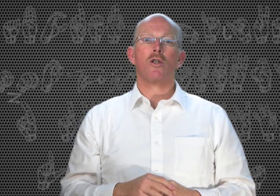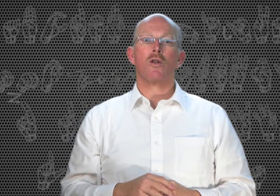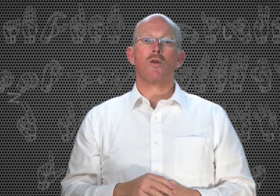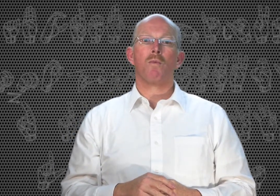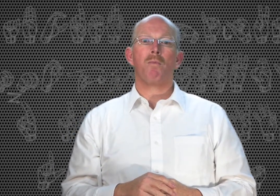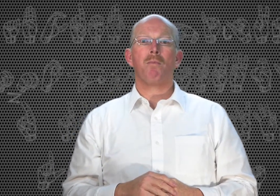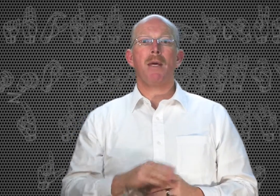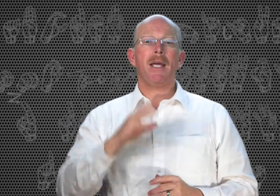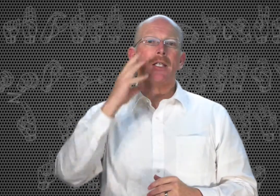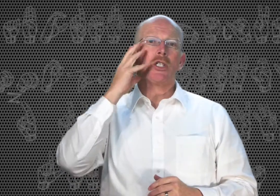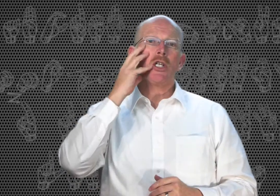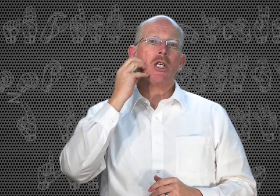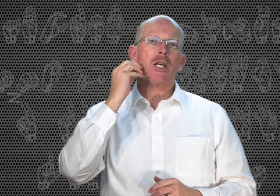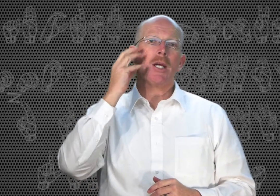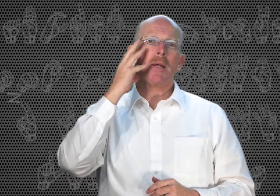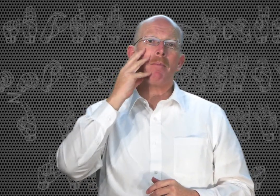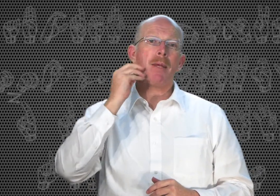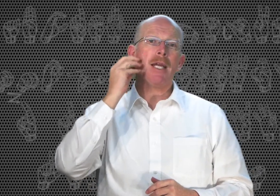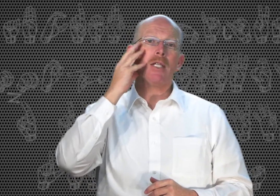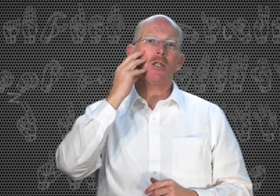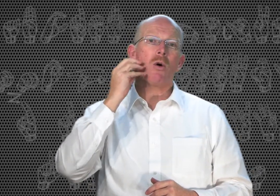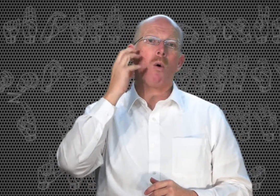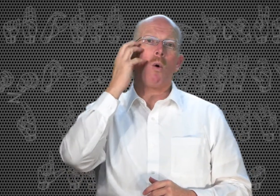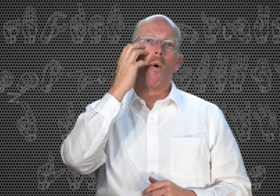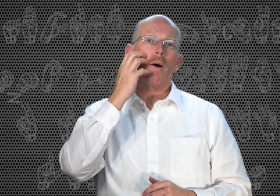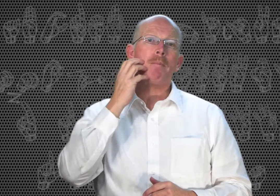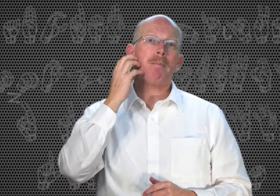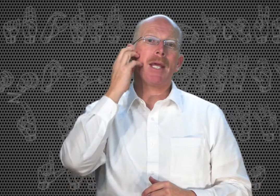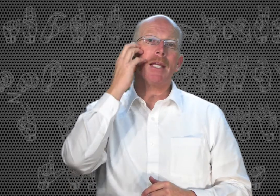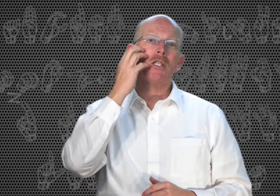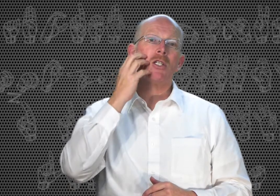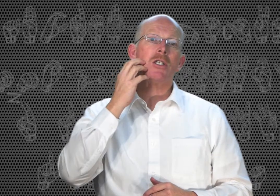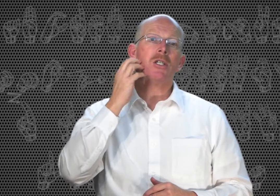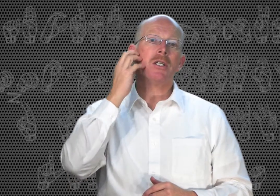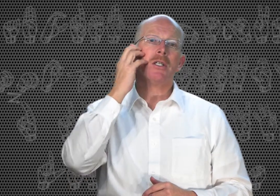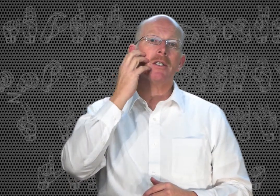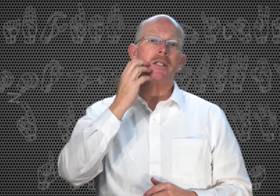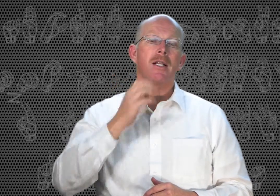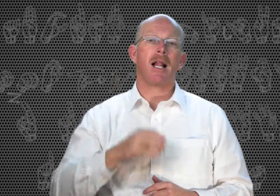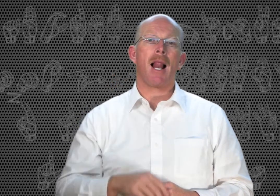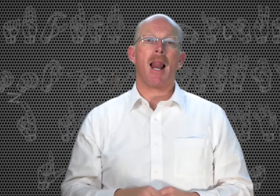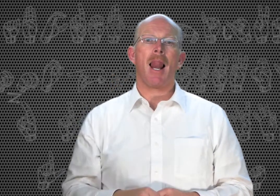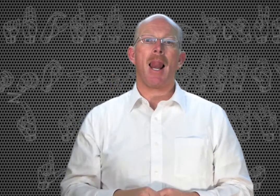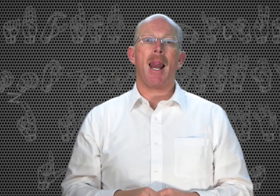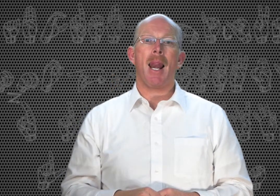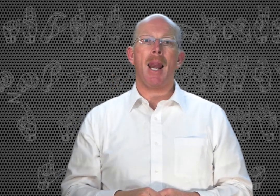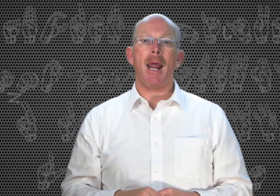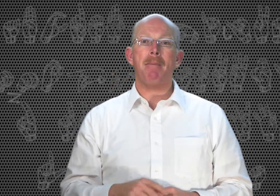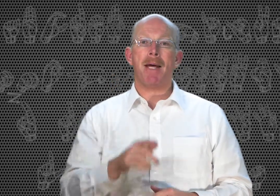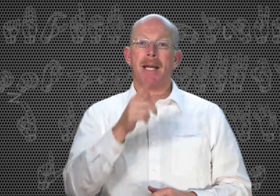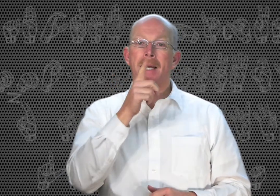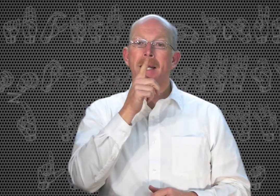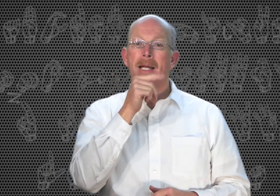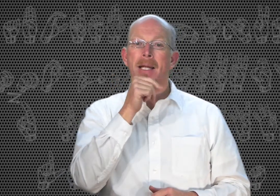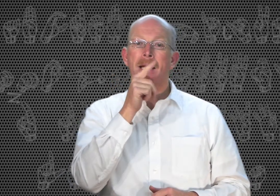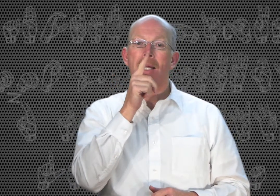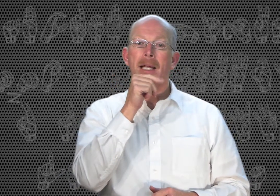Peach. Peach or peach. Lemon. Lemon.